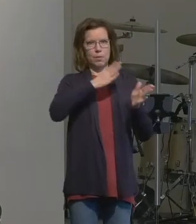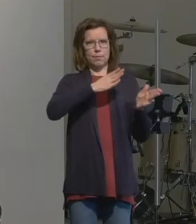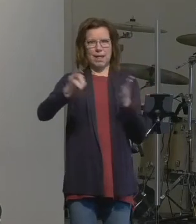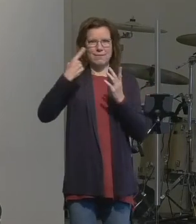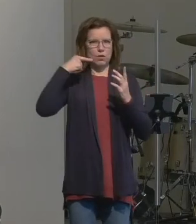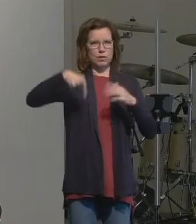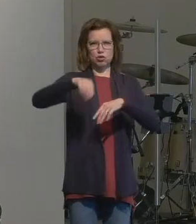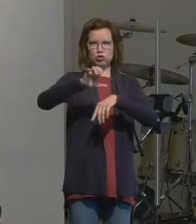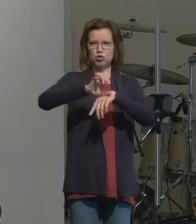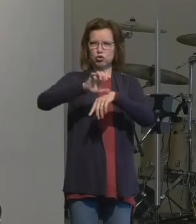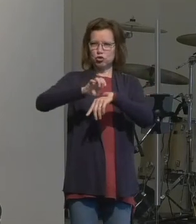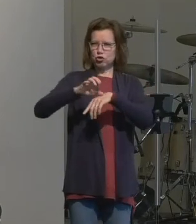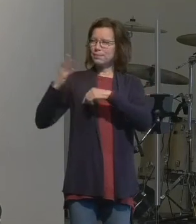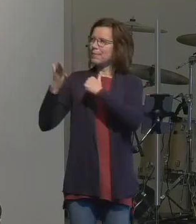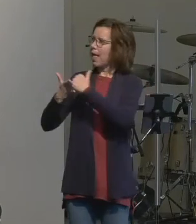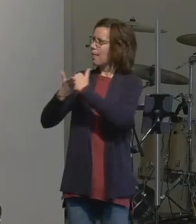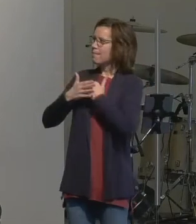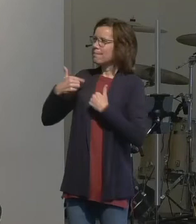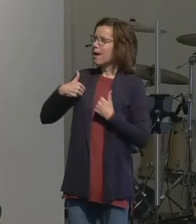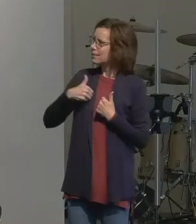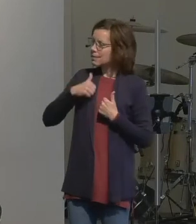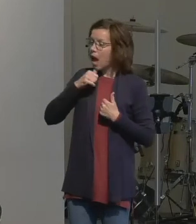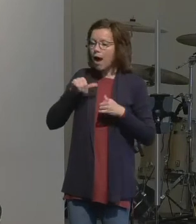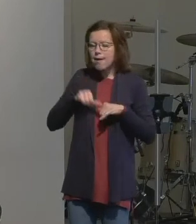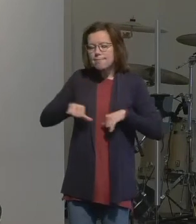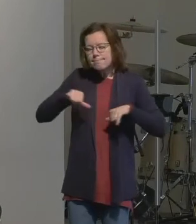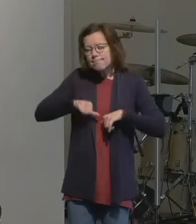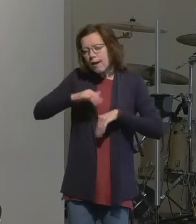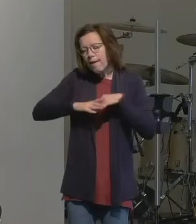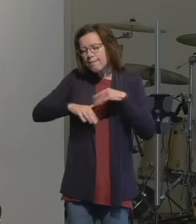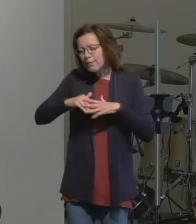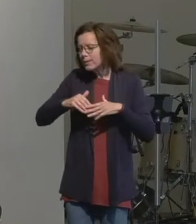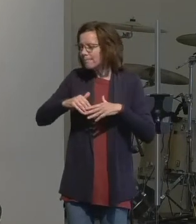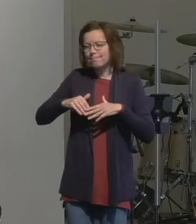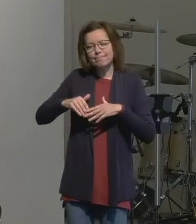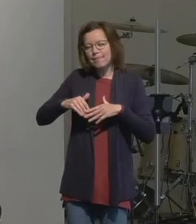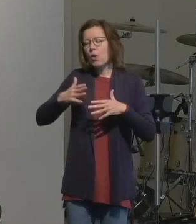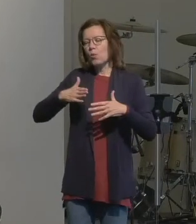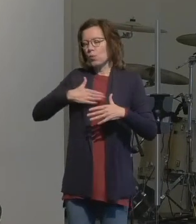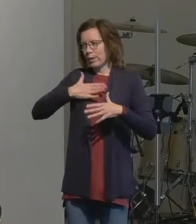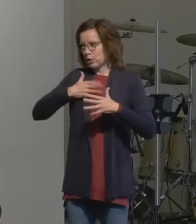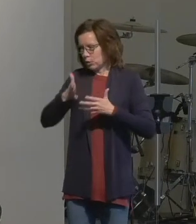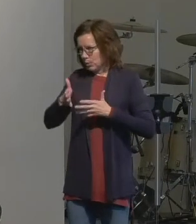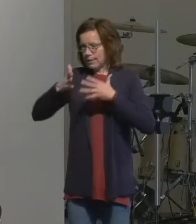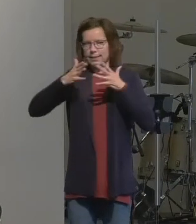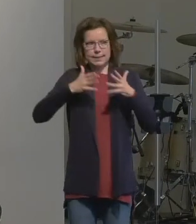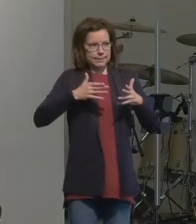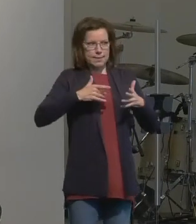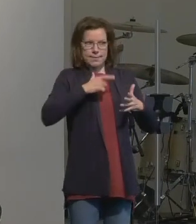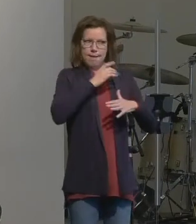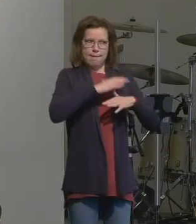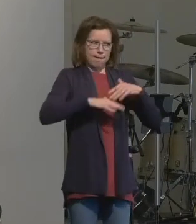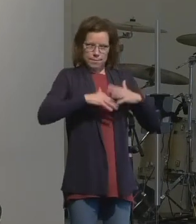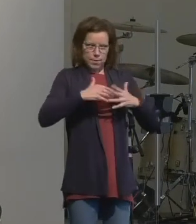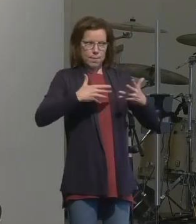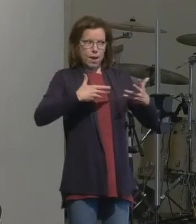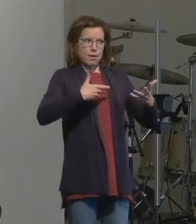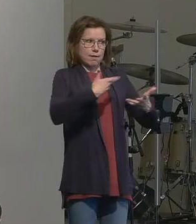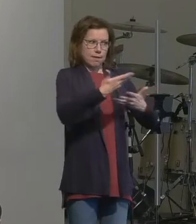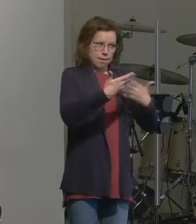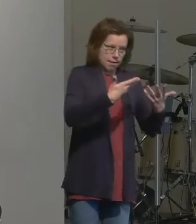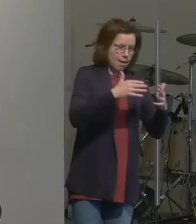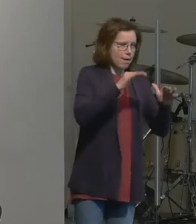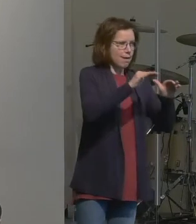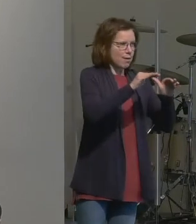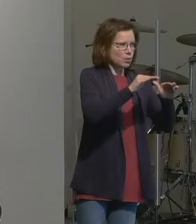places in a way that we may touch those who don't know you that we might become a blessing to others by